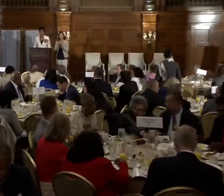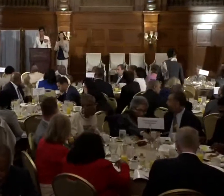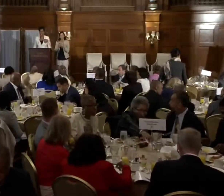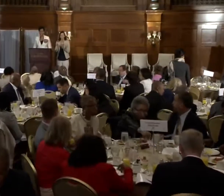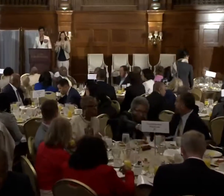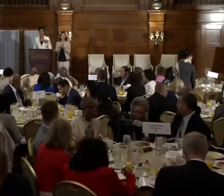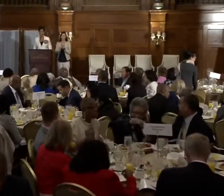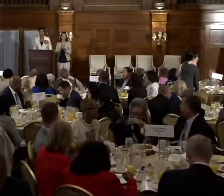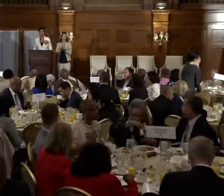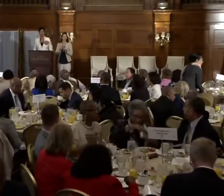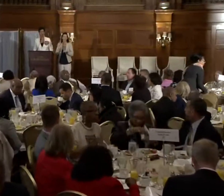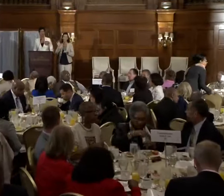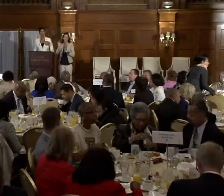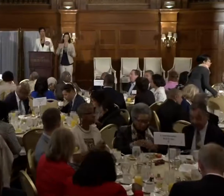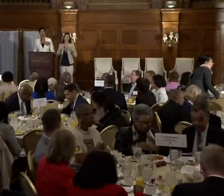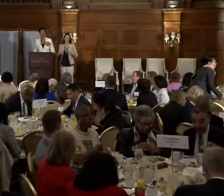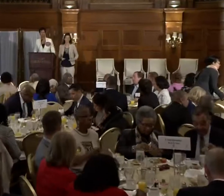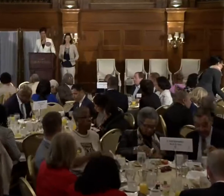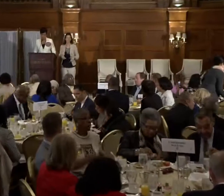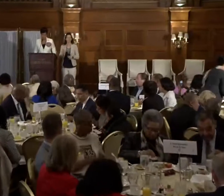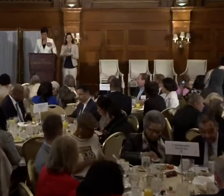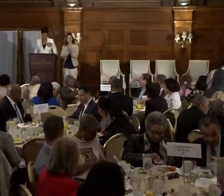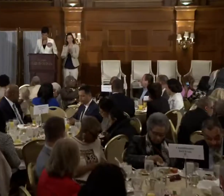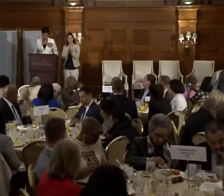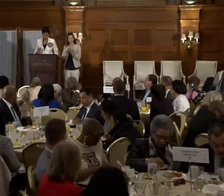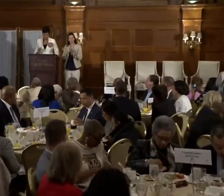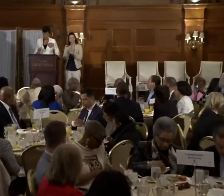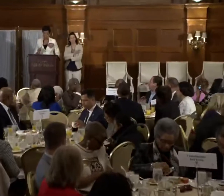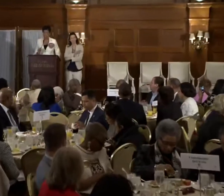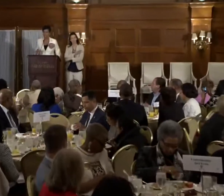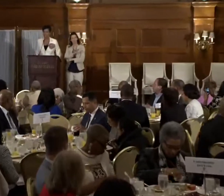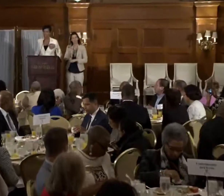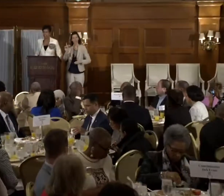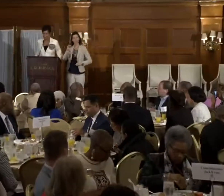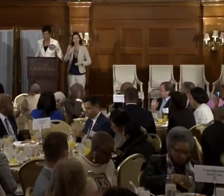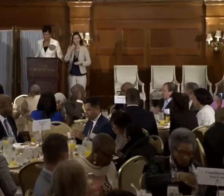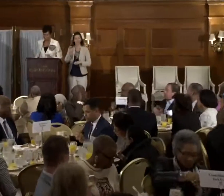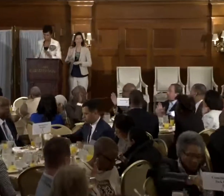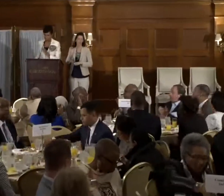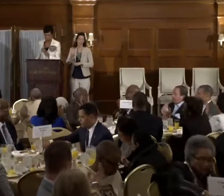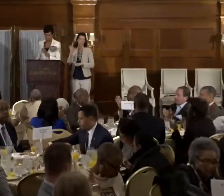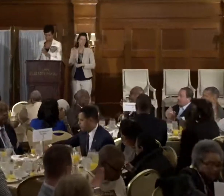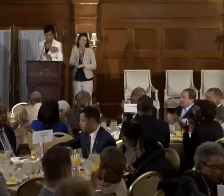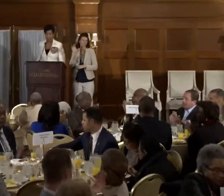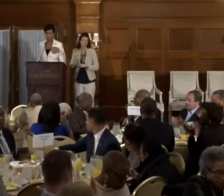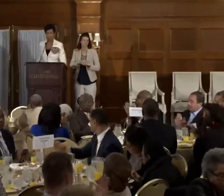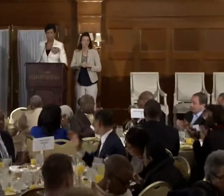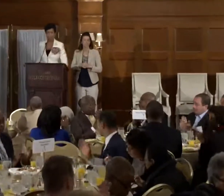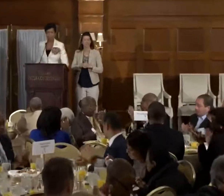and supporters of full democracy for the District of Columbia.